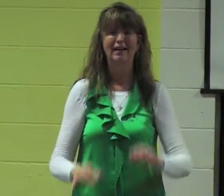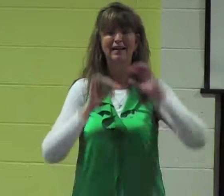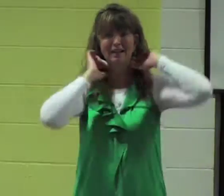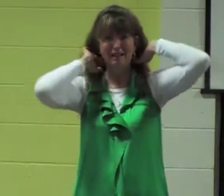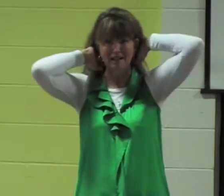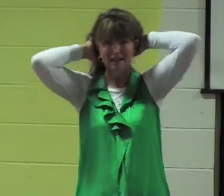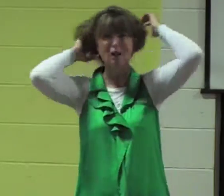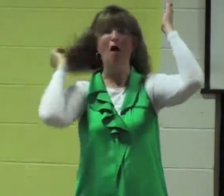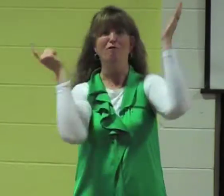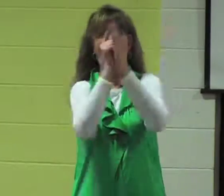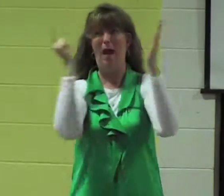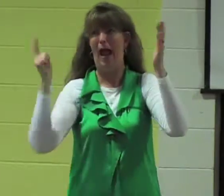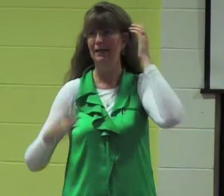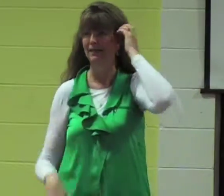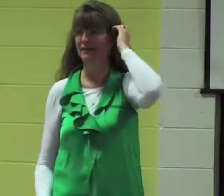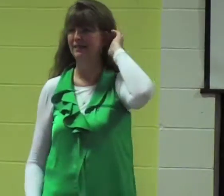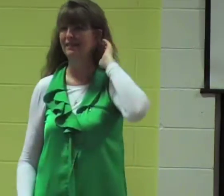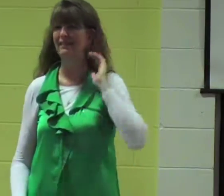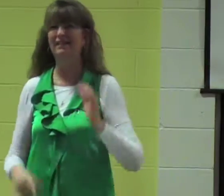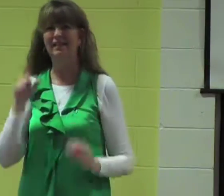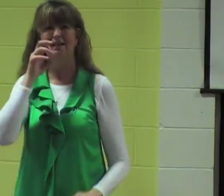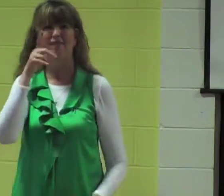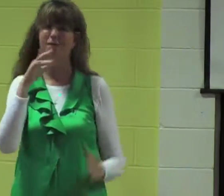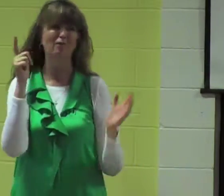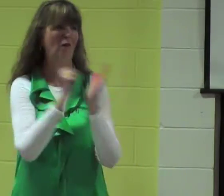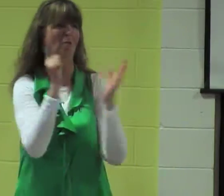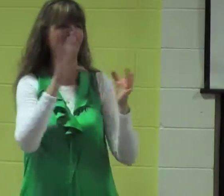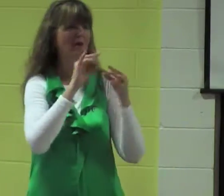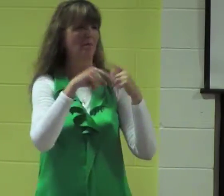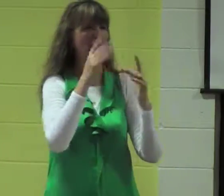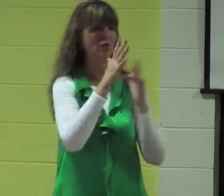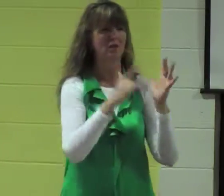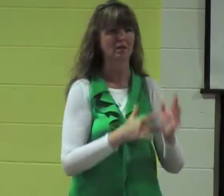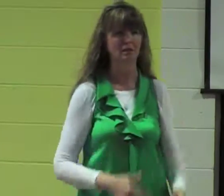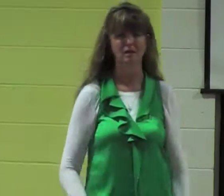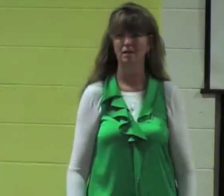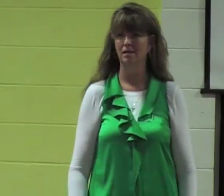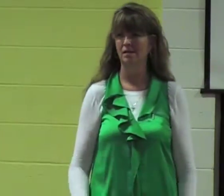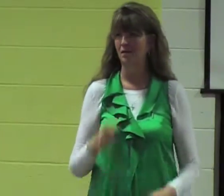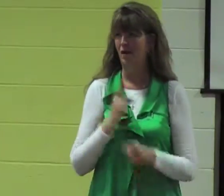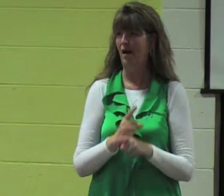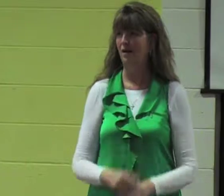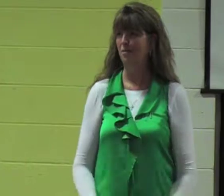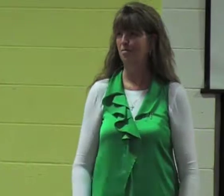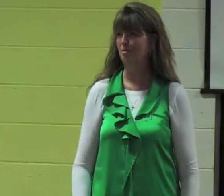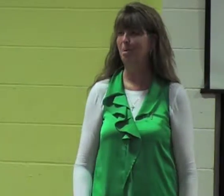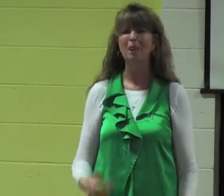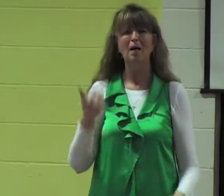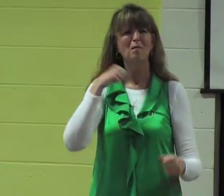they will it's like a death club it's forbidden to talk about Jesus at the death club right